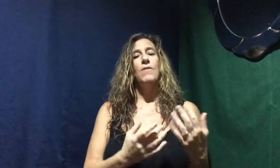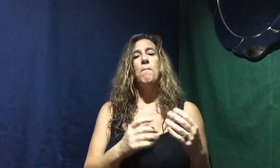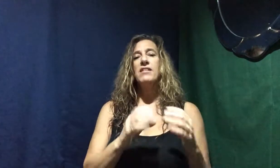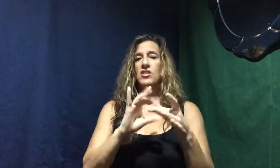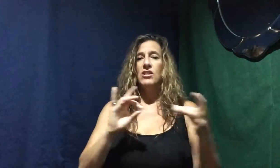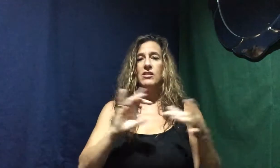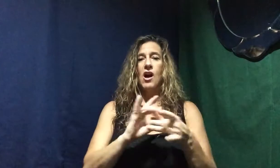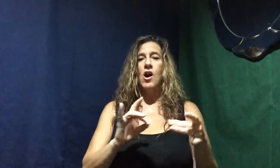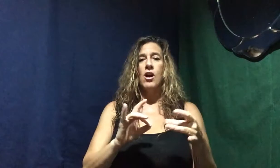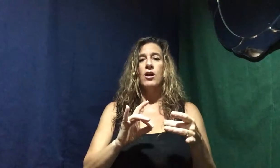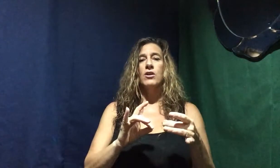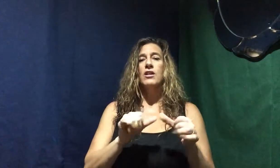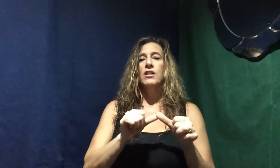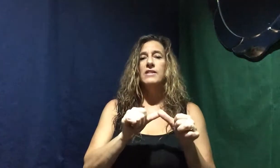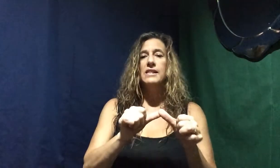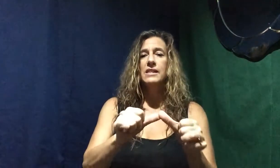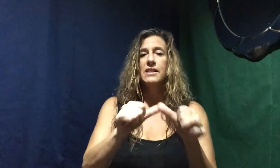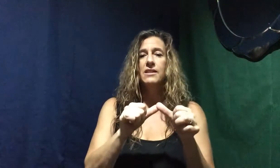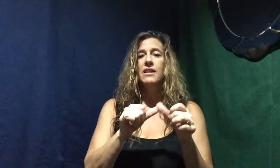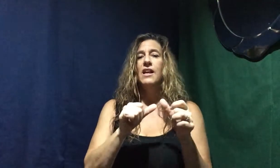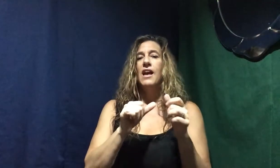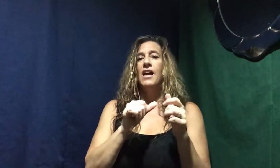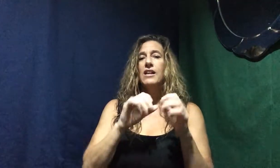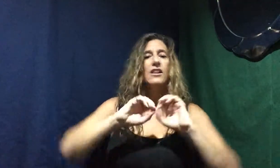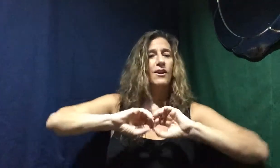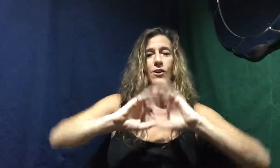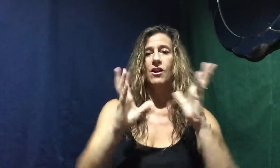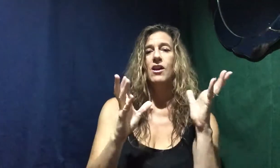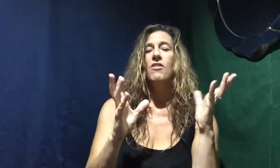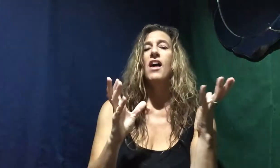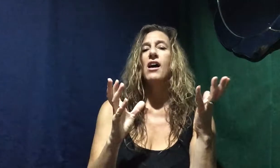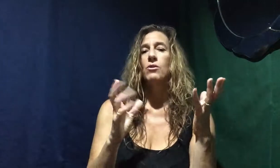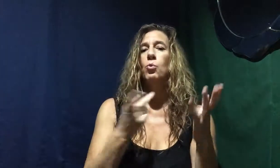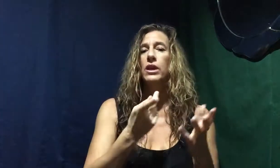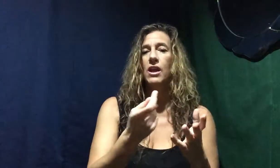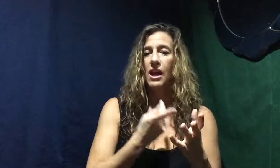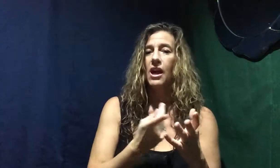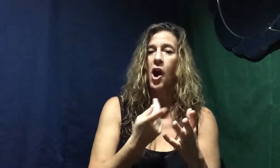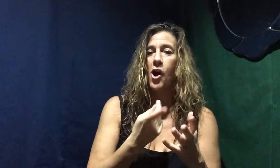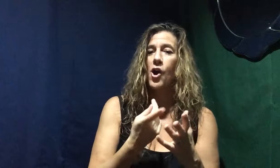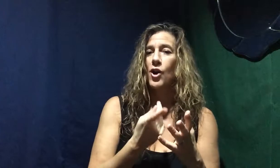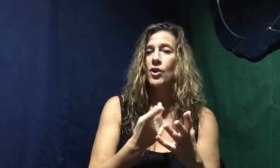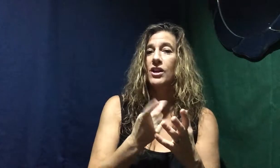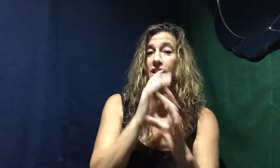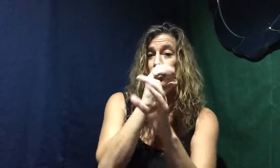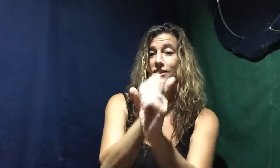the messages are consistent and clear that we are interested